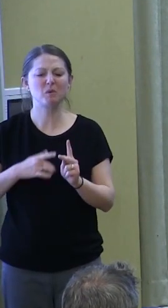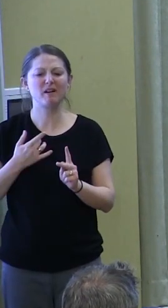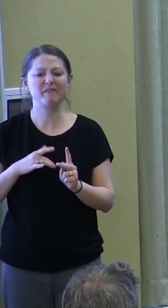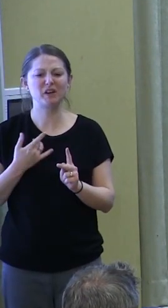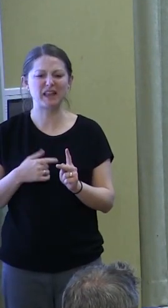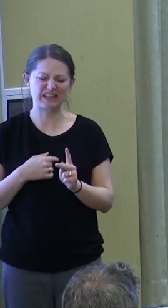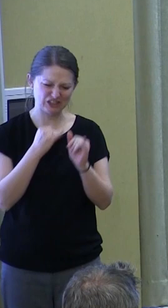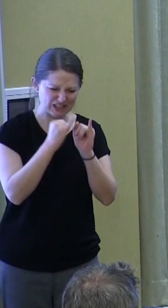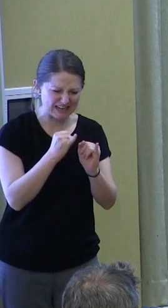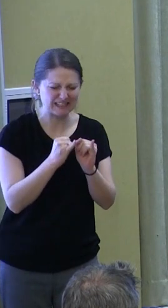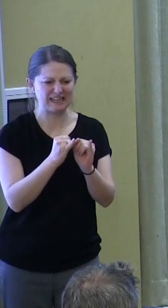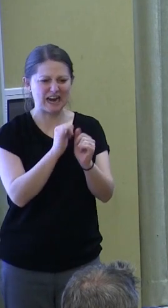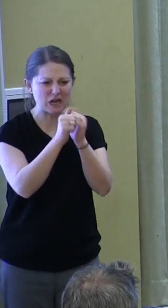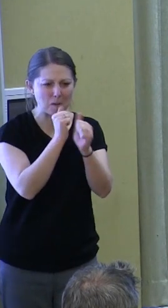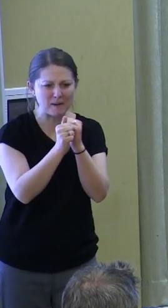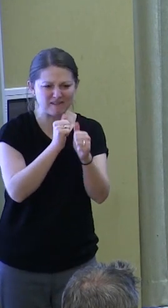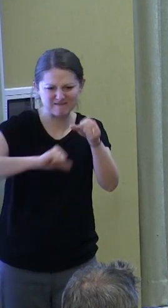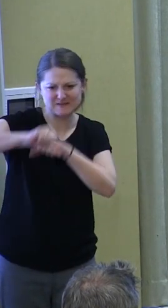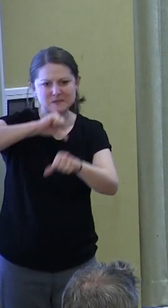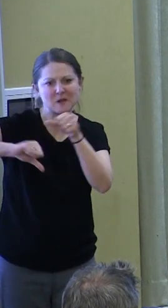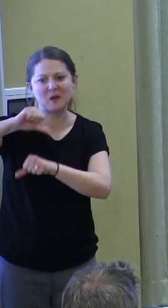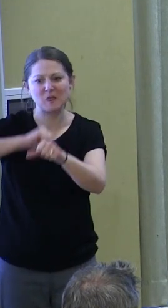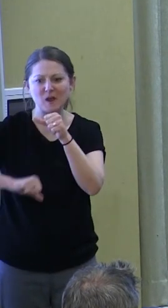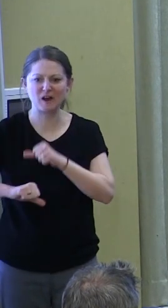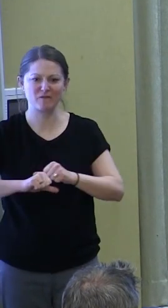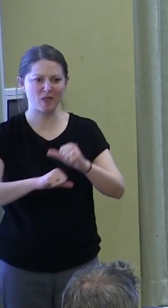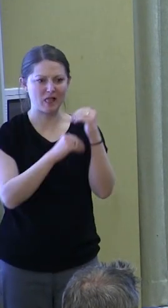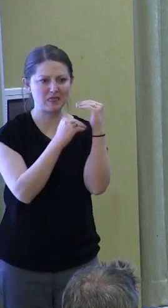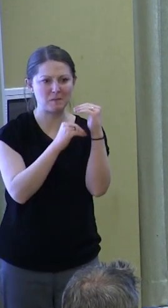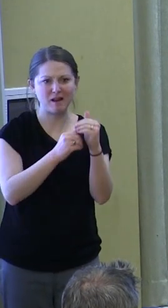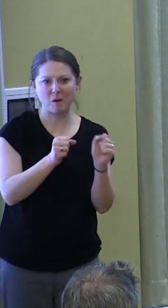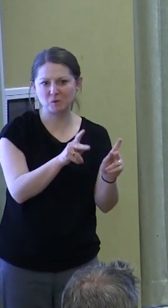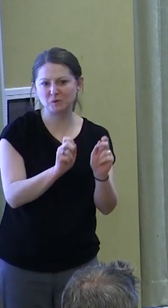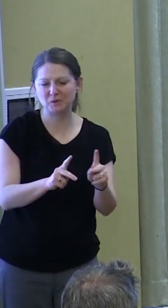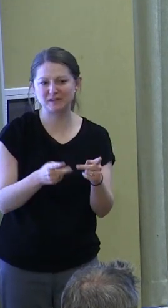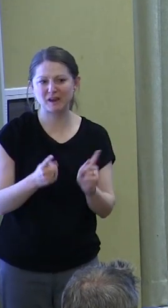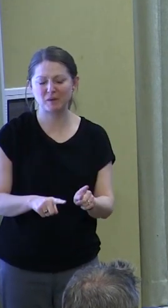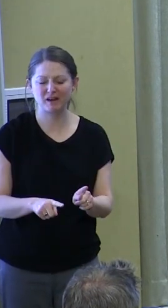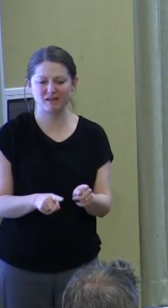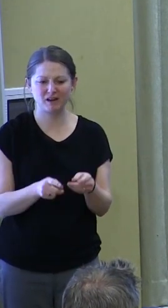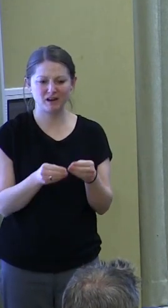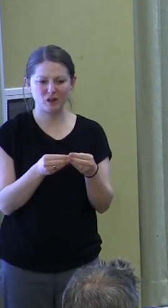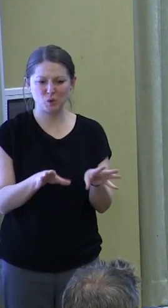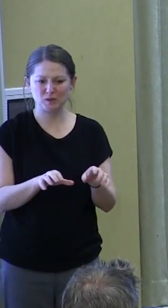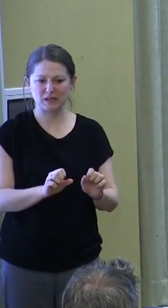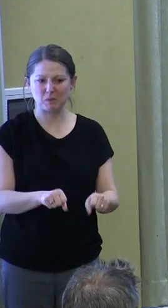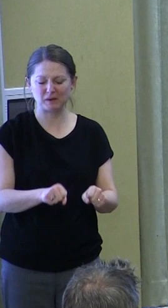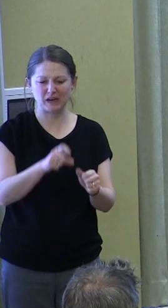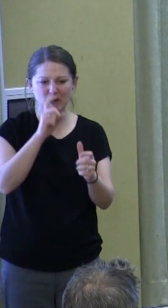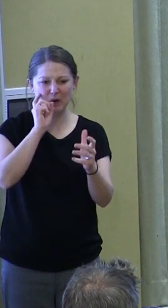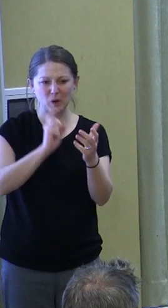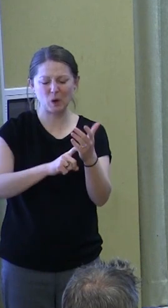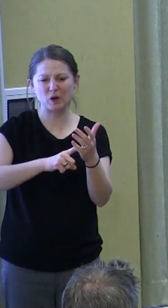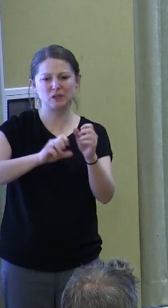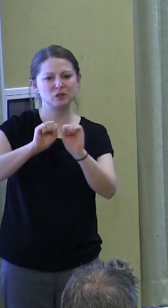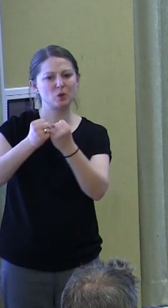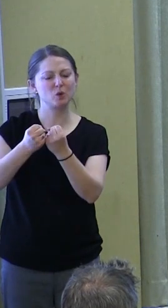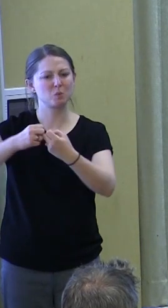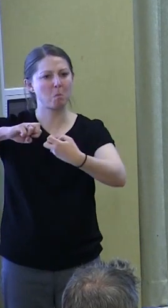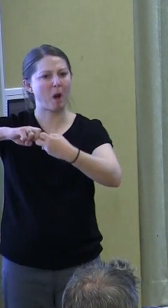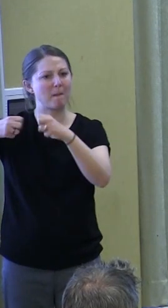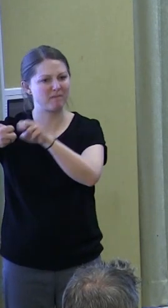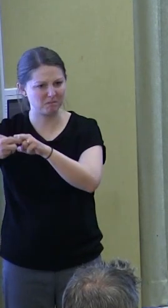competitors fighting against each other for those limited dreams, they lose the ability to detect social problems